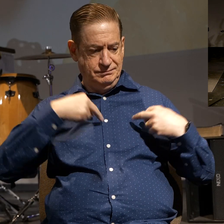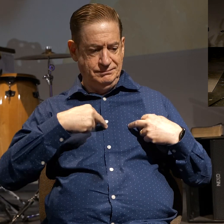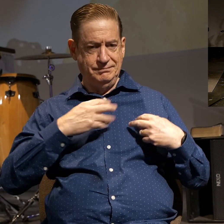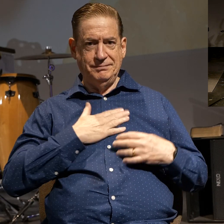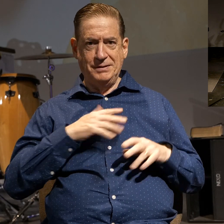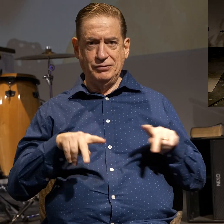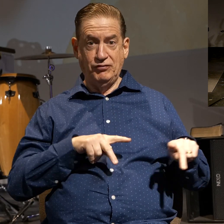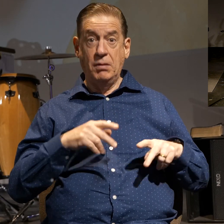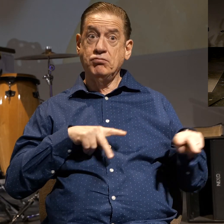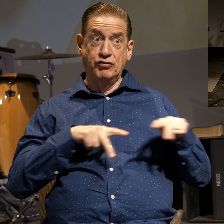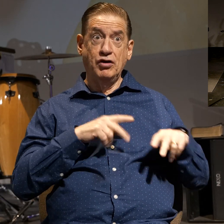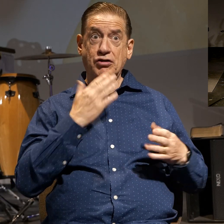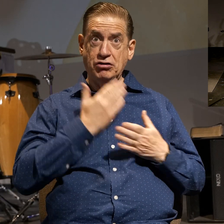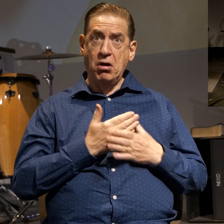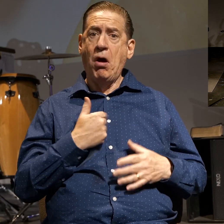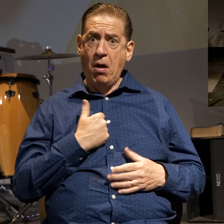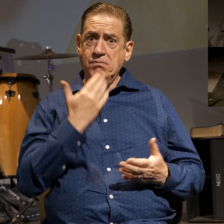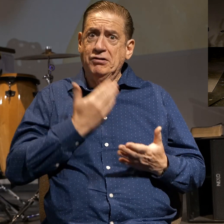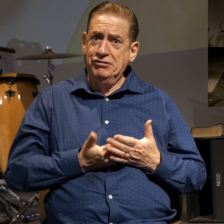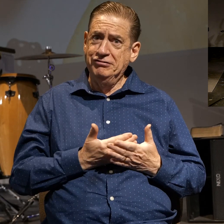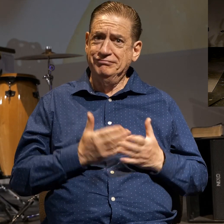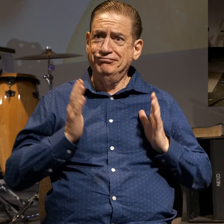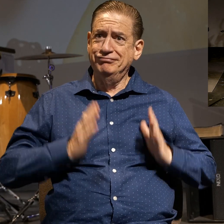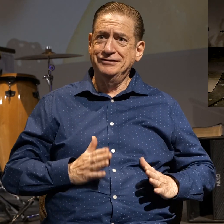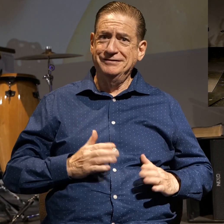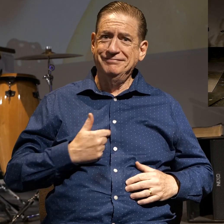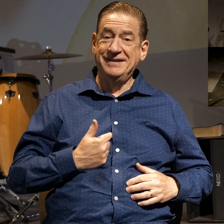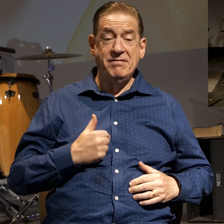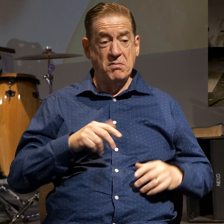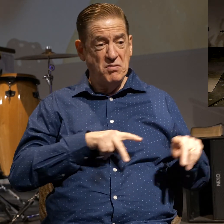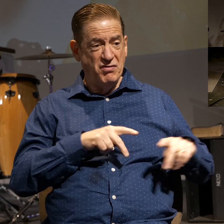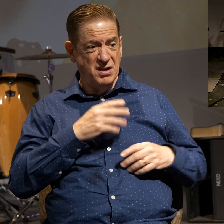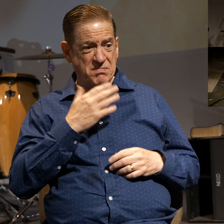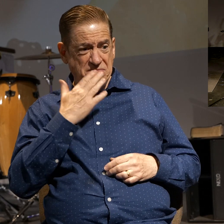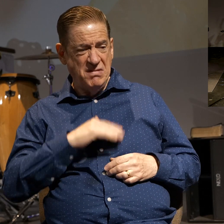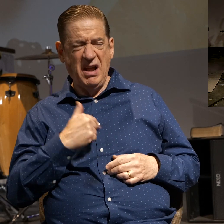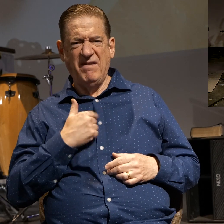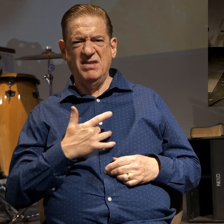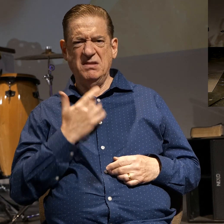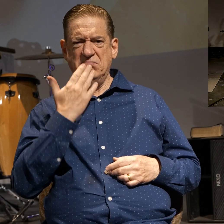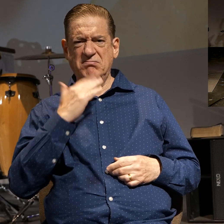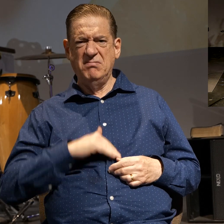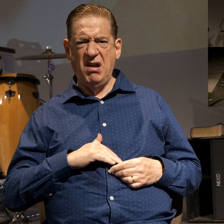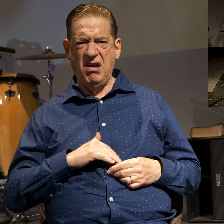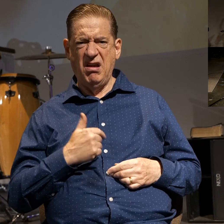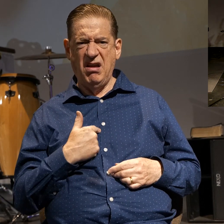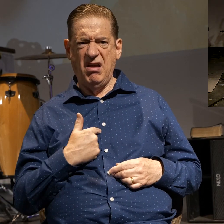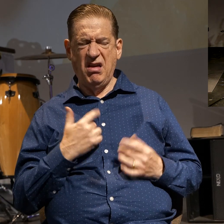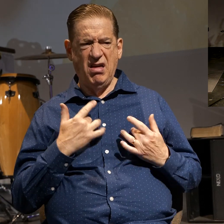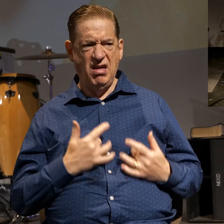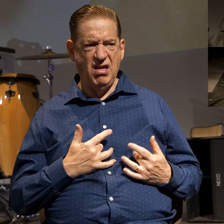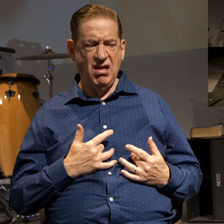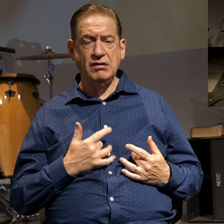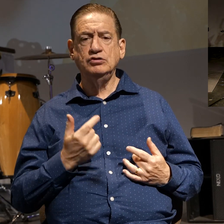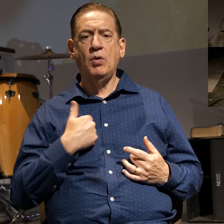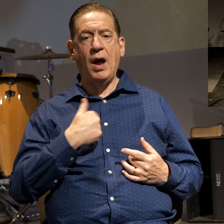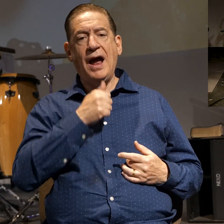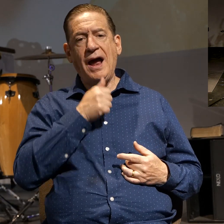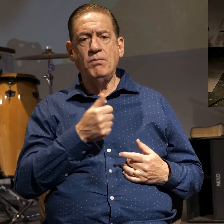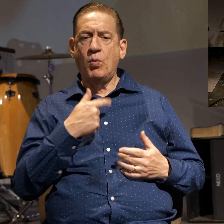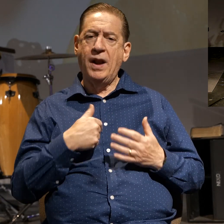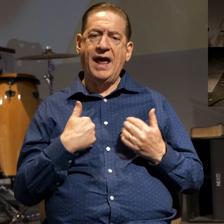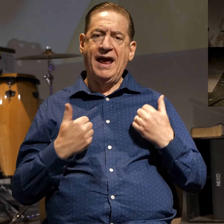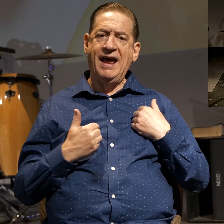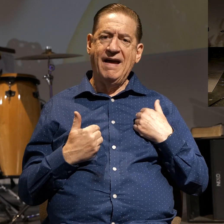performance is good. I feel good about myself. My performance is bad. I feel bad about myself. I am what I have. It's based on my possessions.